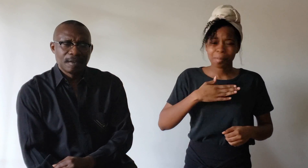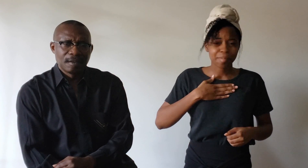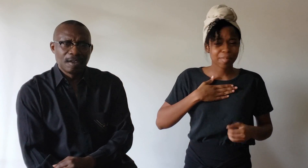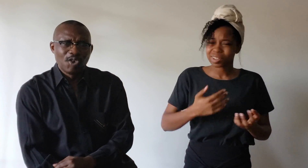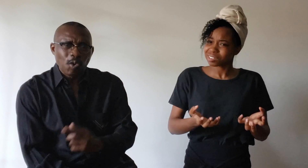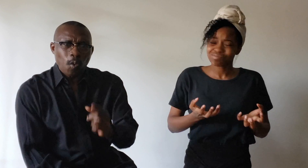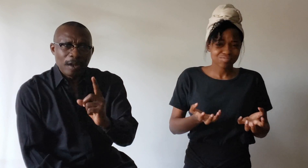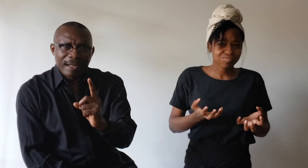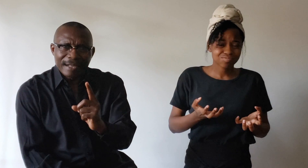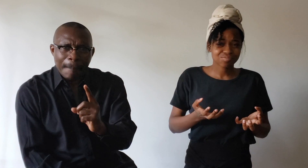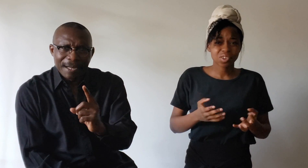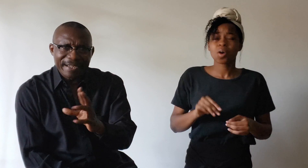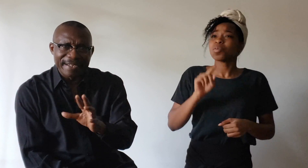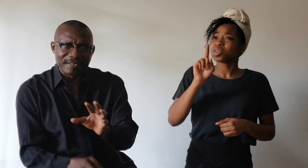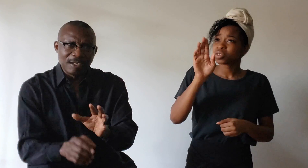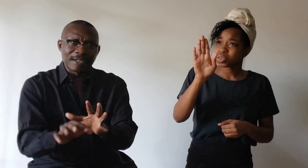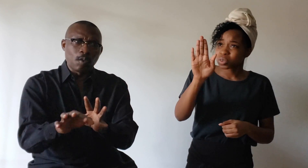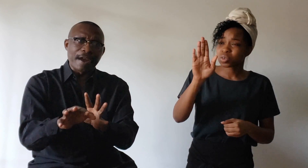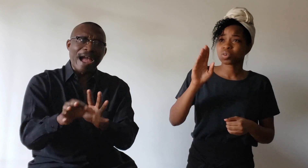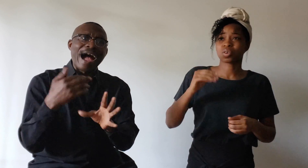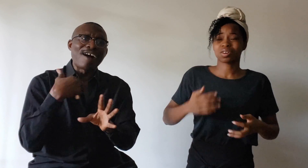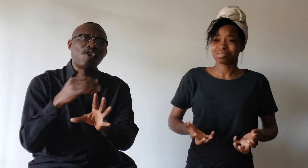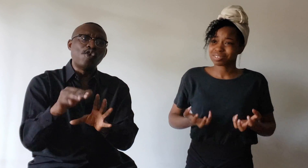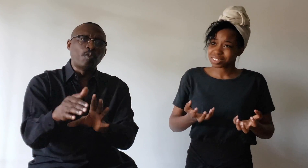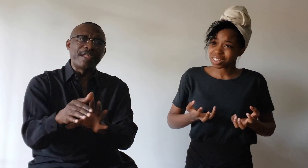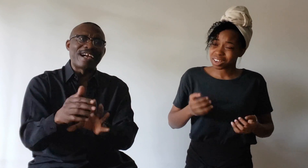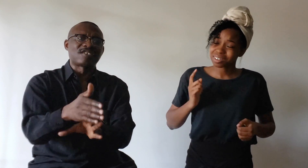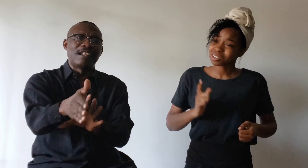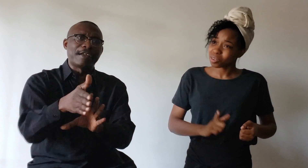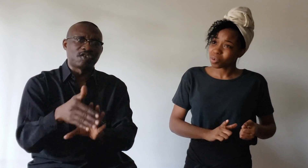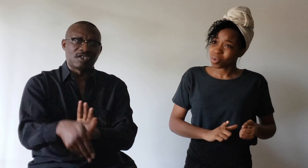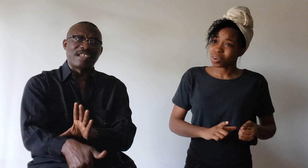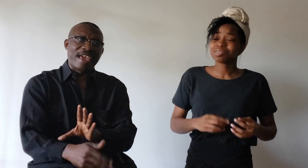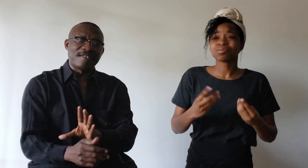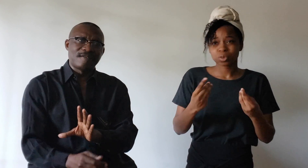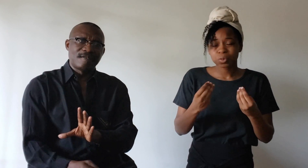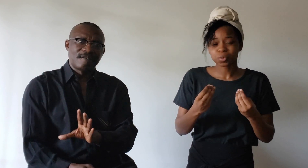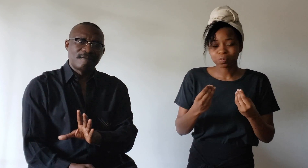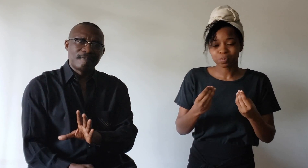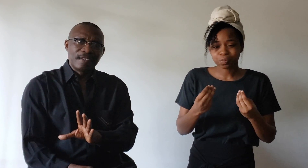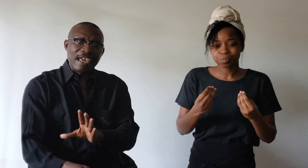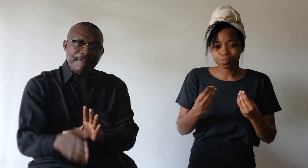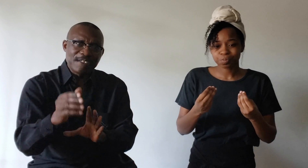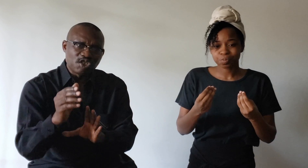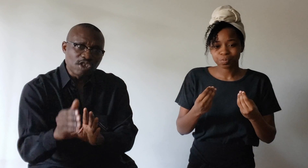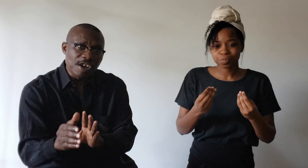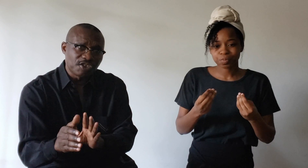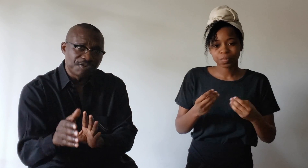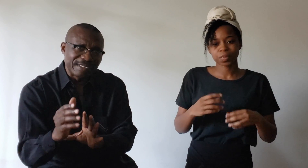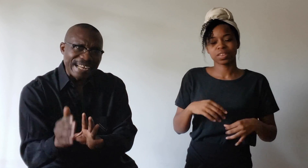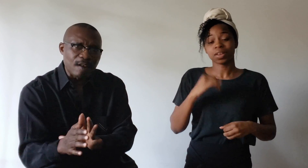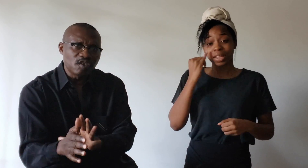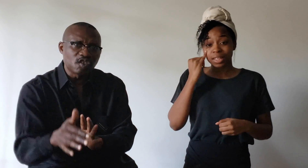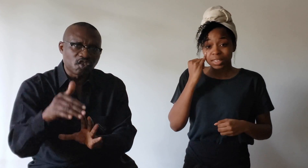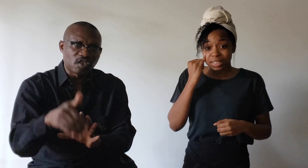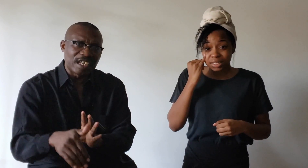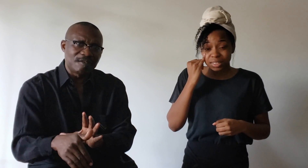Look, I mean, look at where our will has led us today. If the church renounces sin